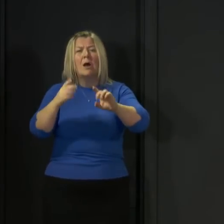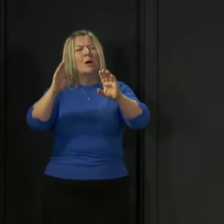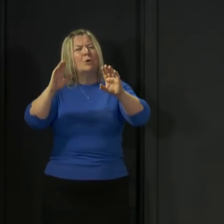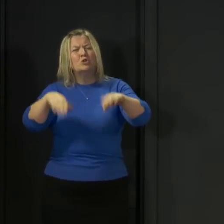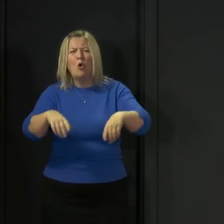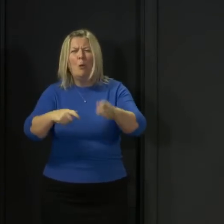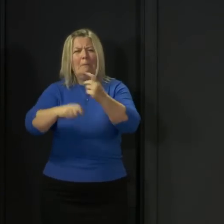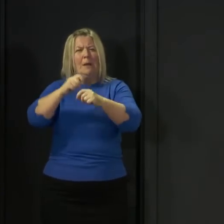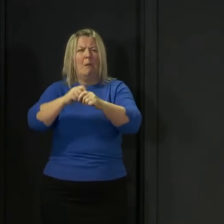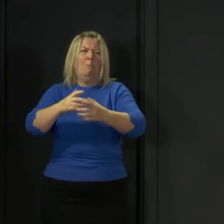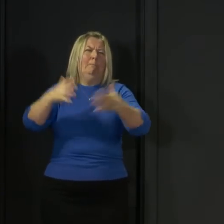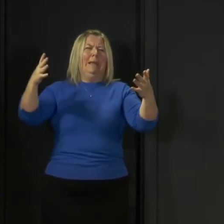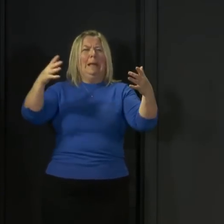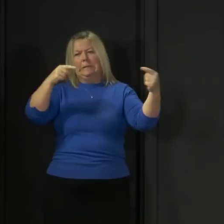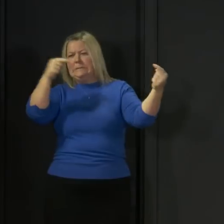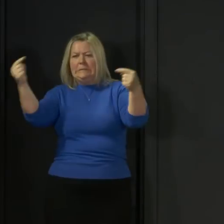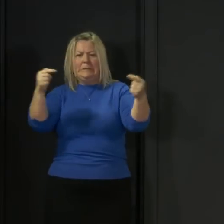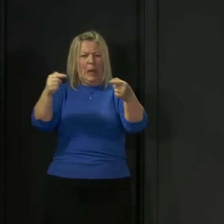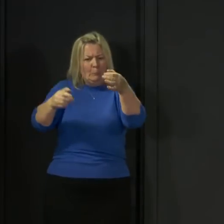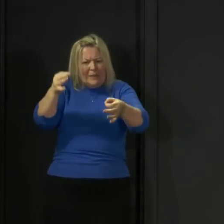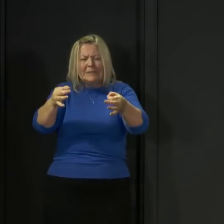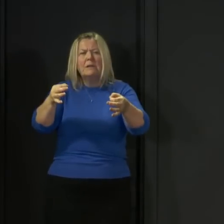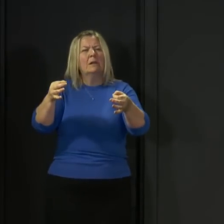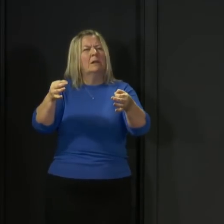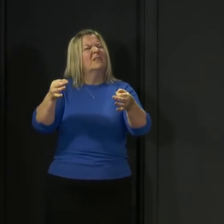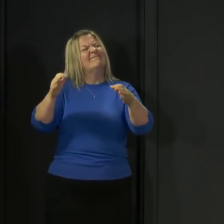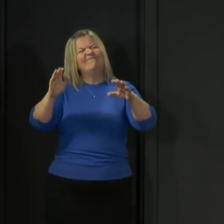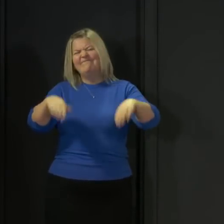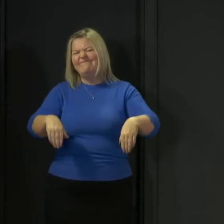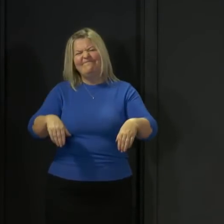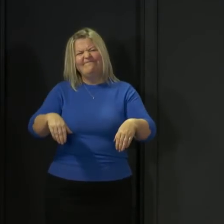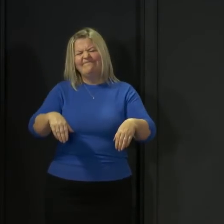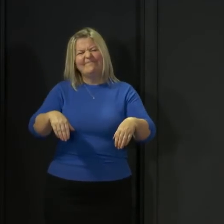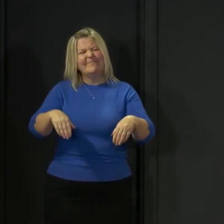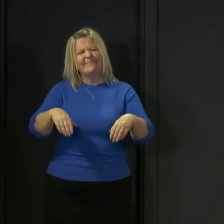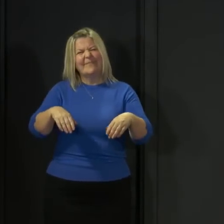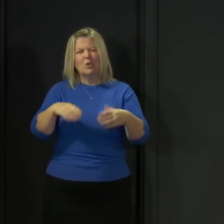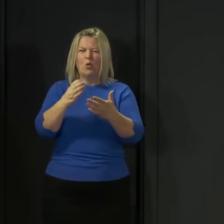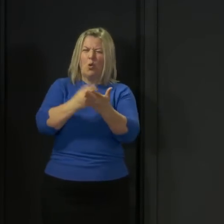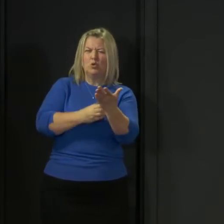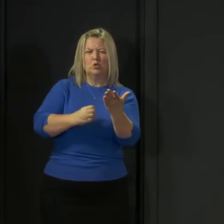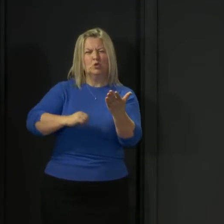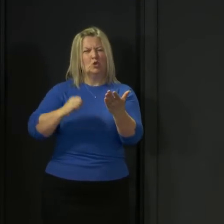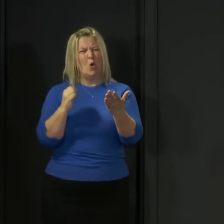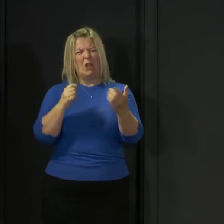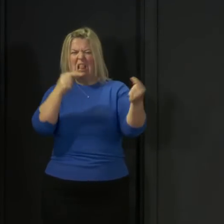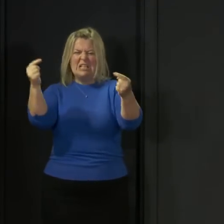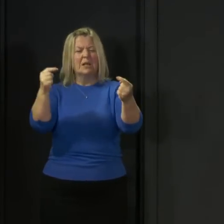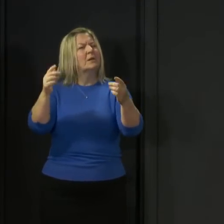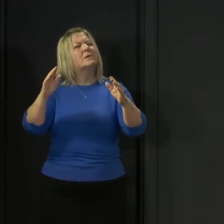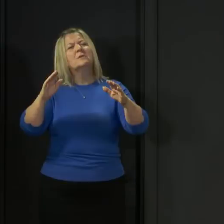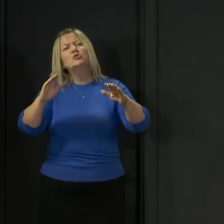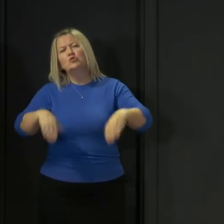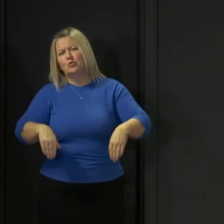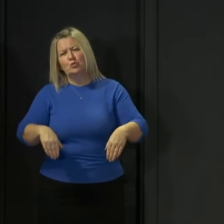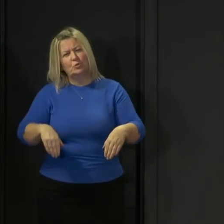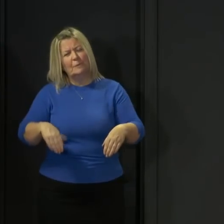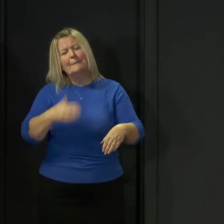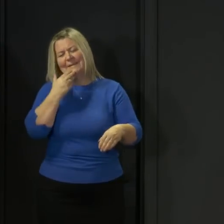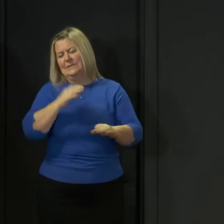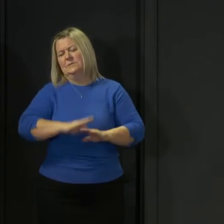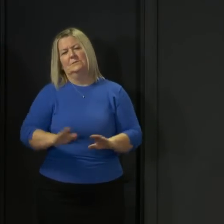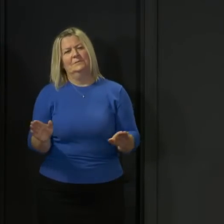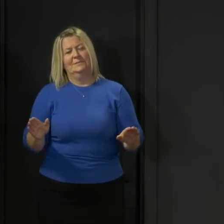politicised arguments or constitutional arguments I don't think serves anybody well and I will continue to try not to do that and simply